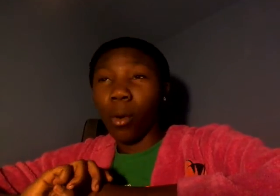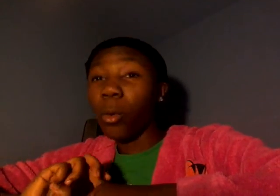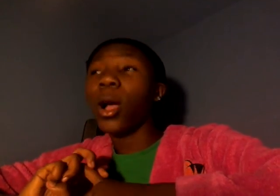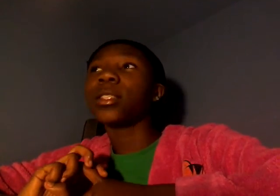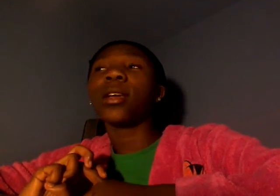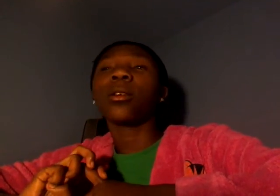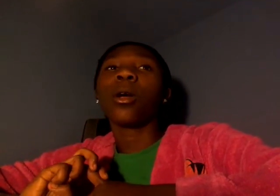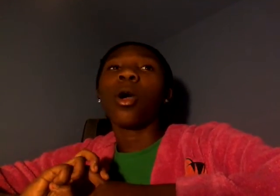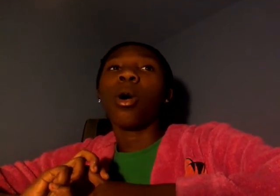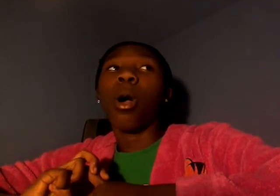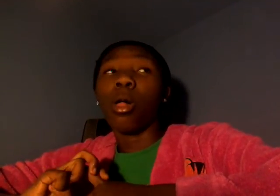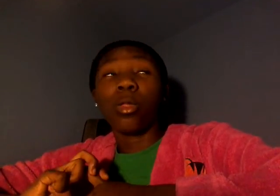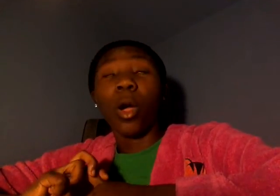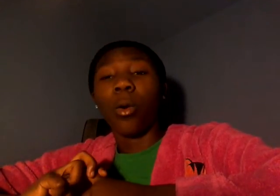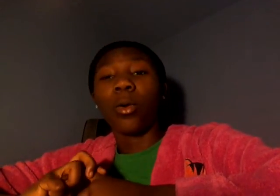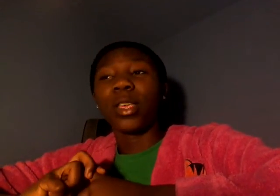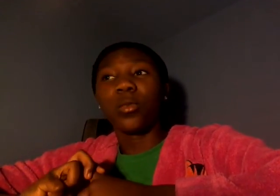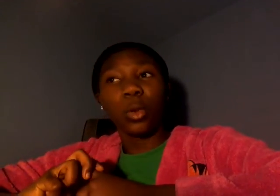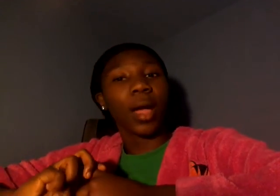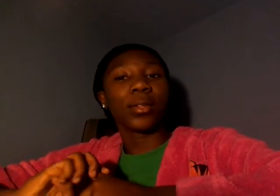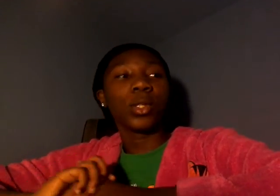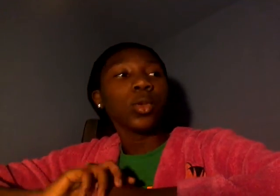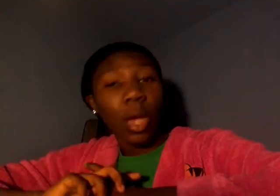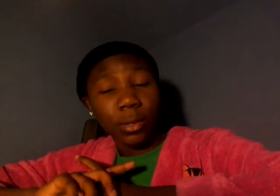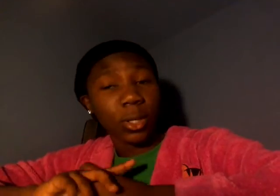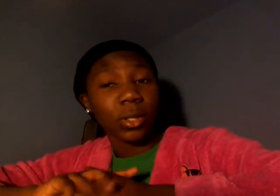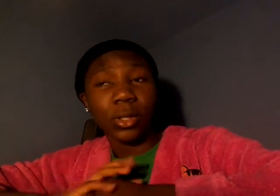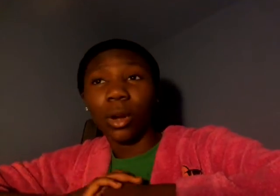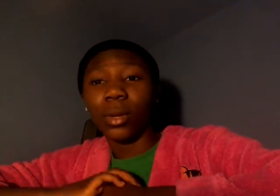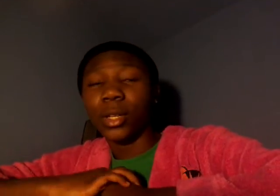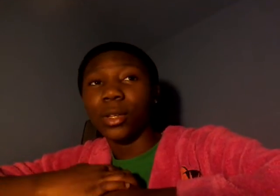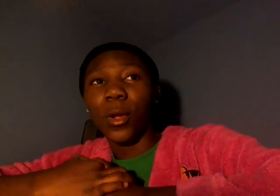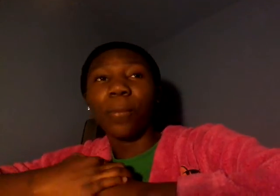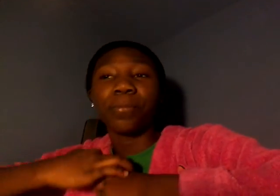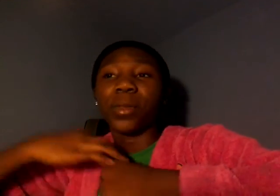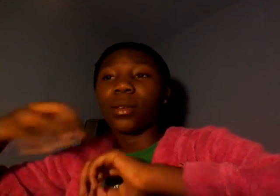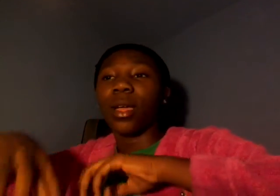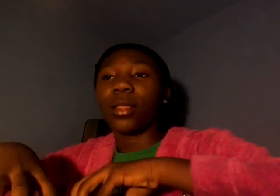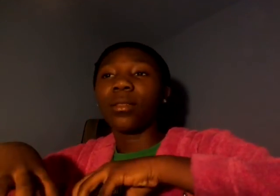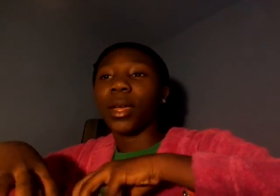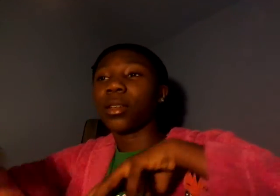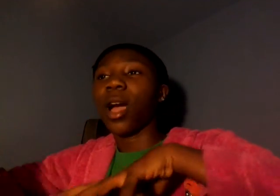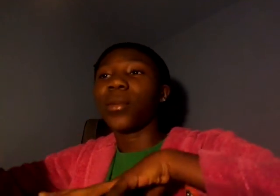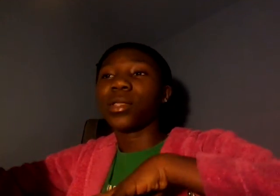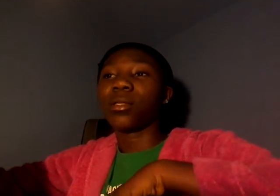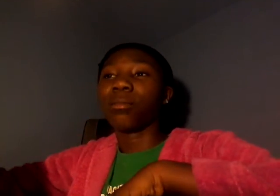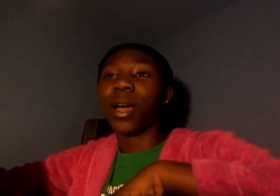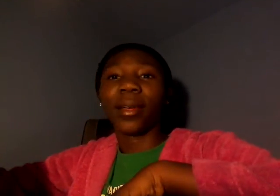own content although if you guys do have suggestions on what i should do leave that in the comments in my